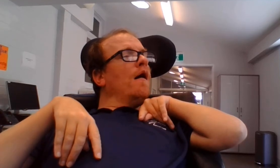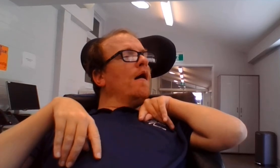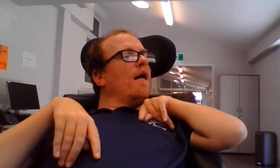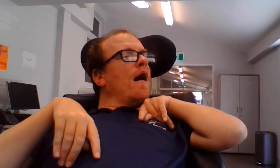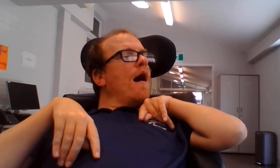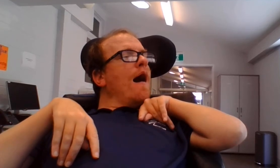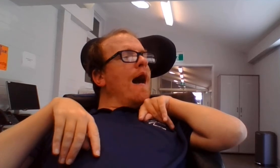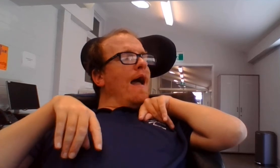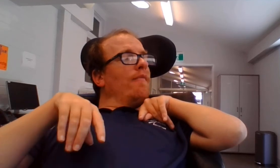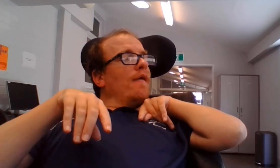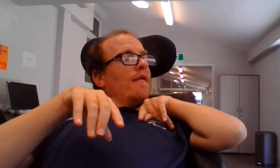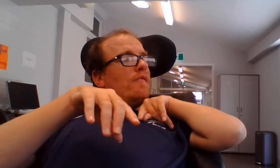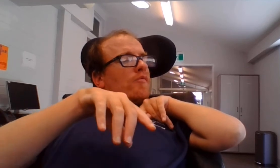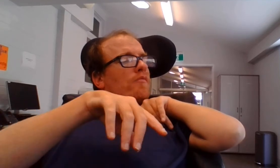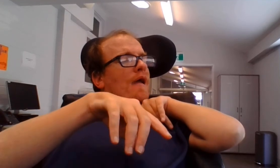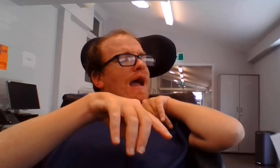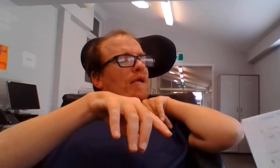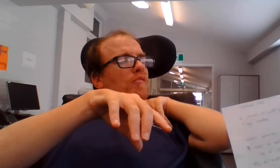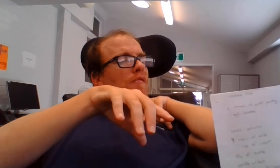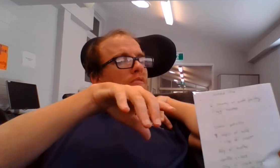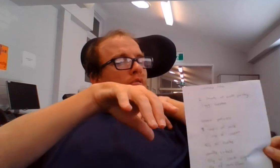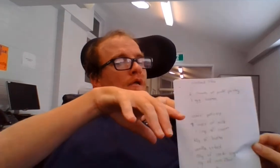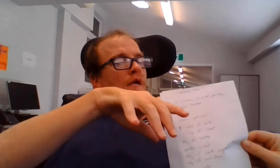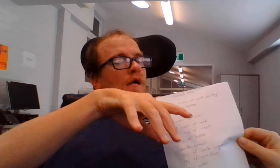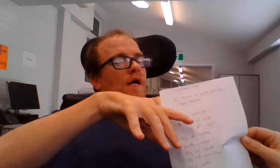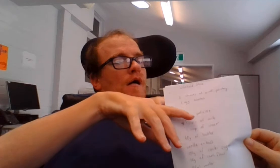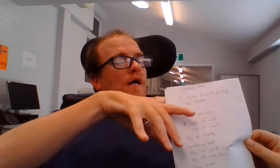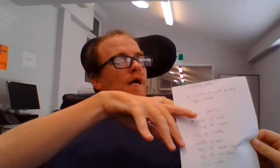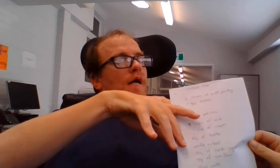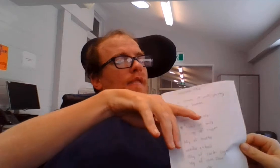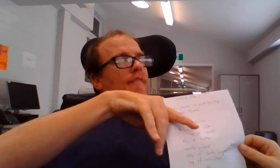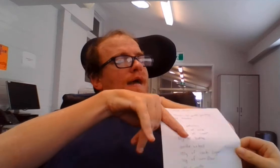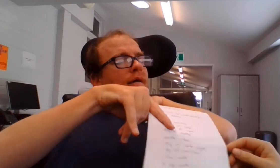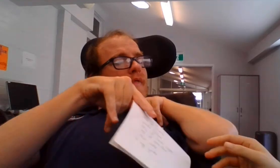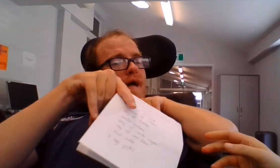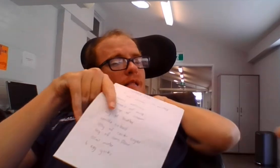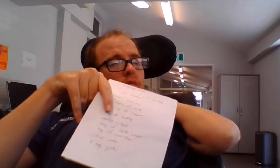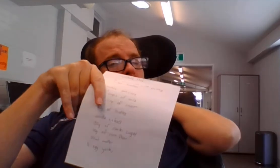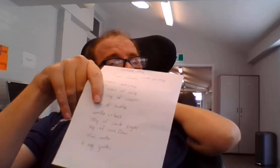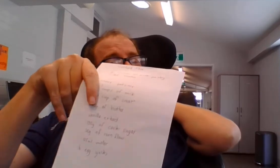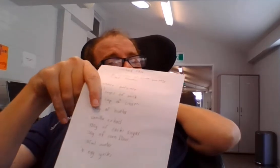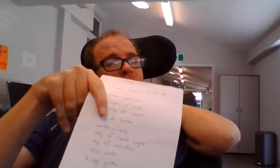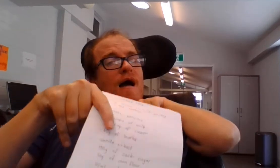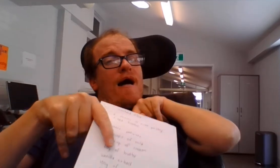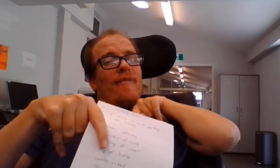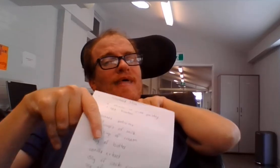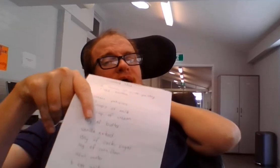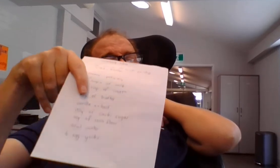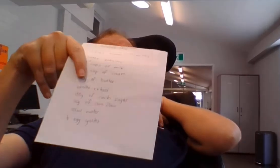and the instructions. There they are there.